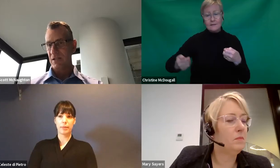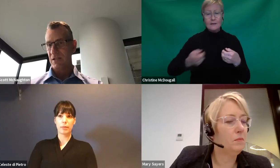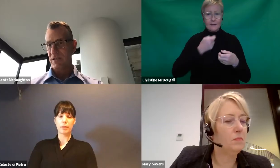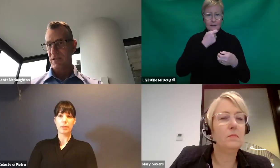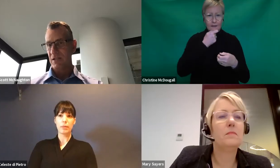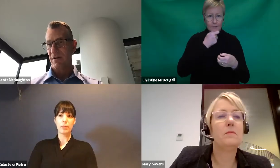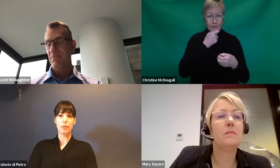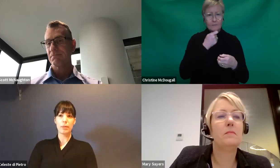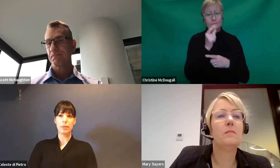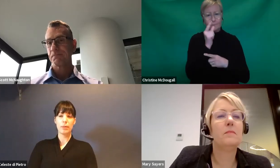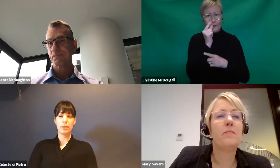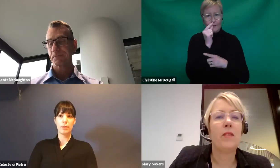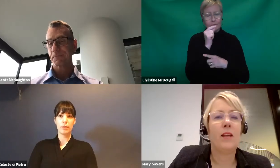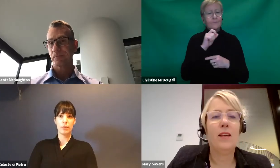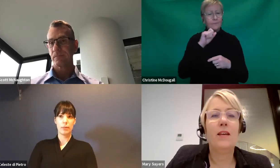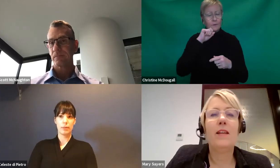planners around that.